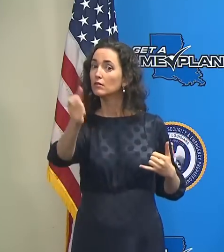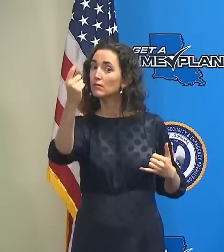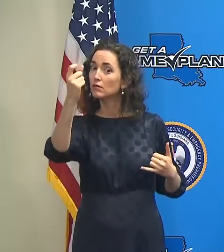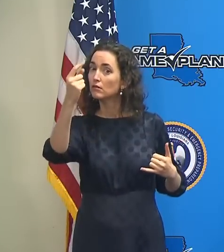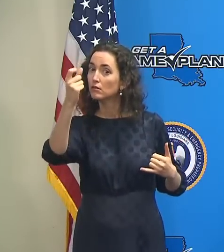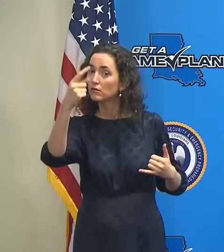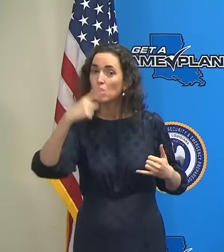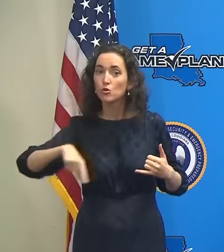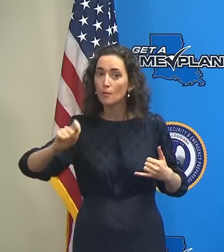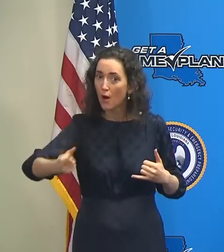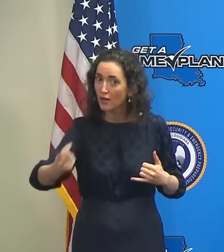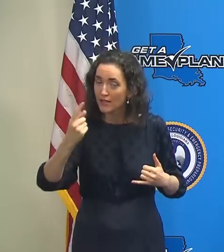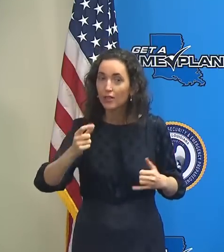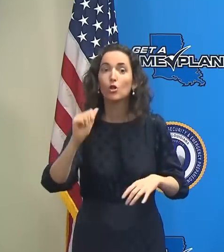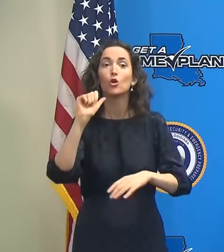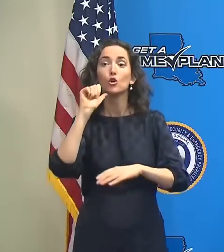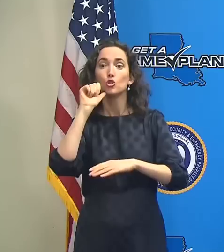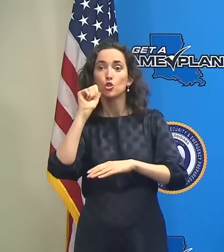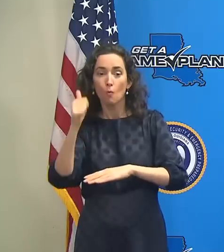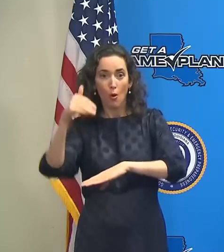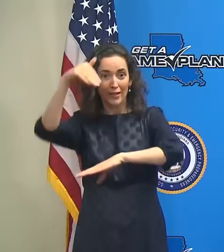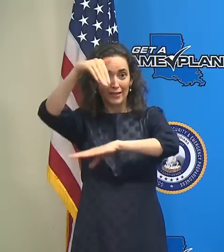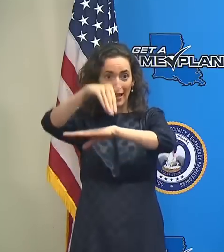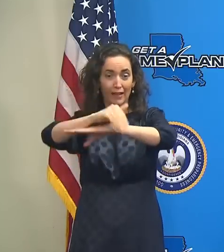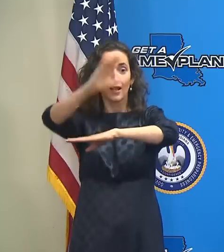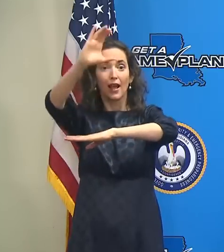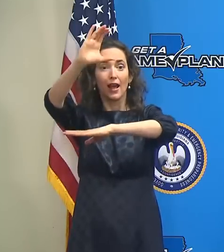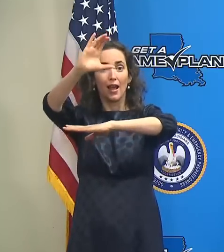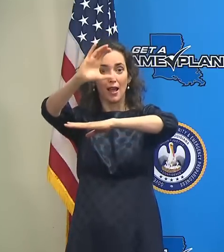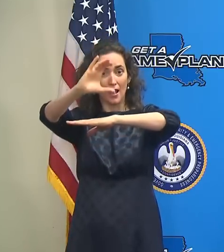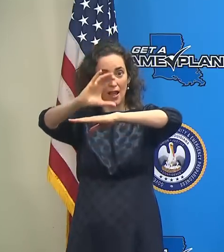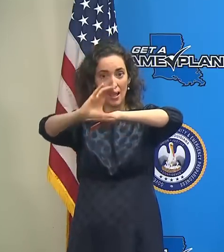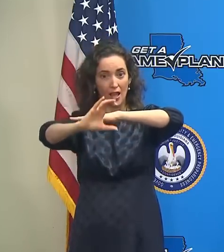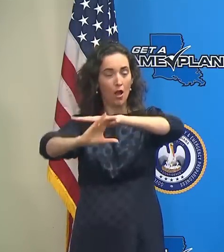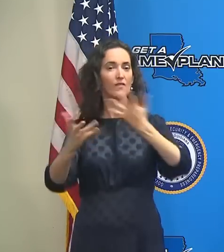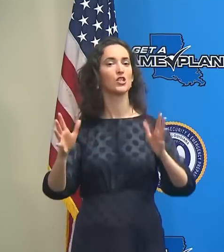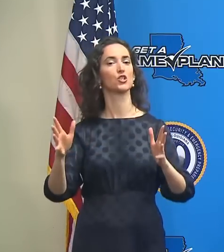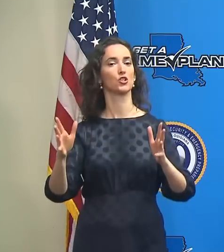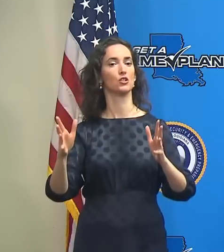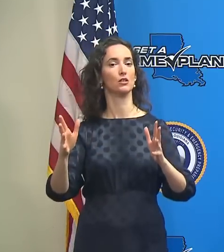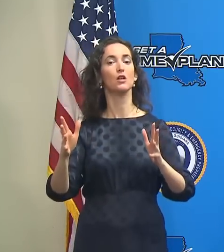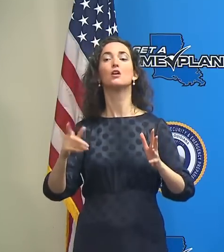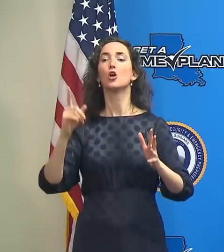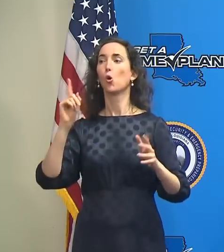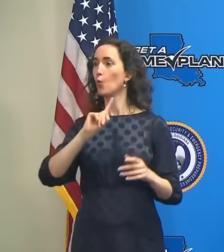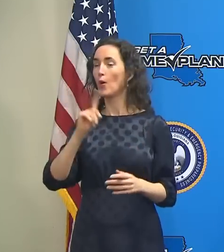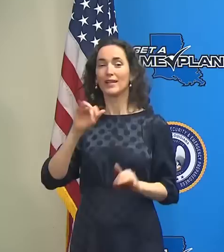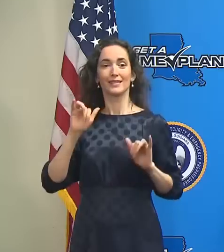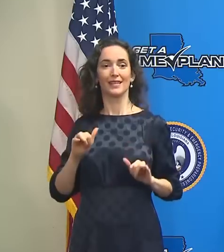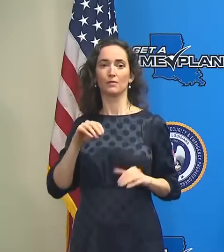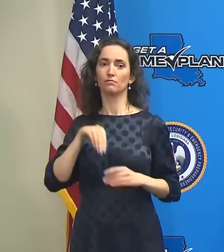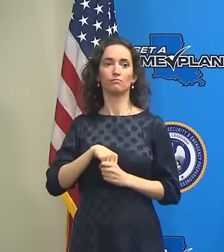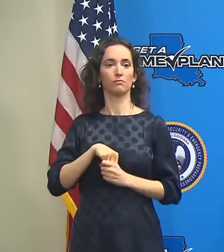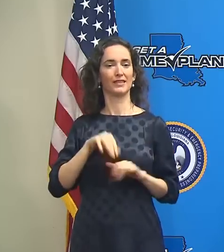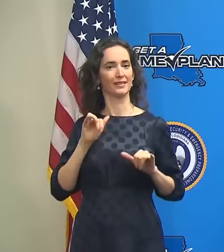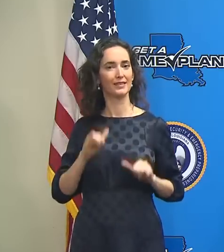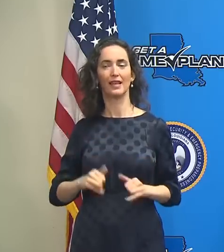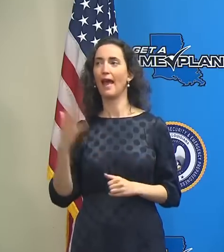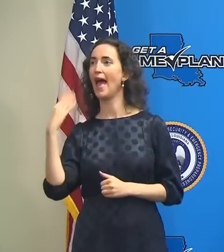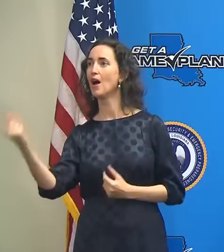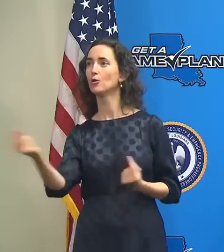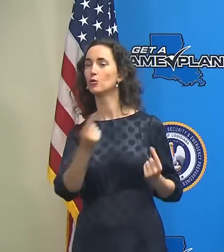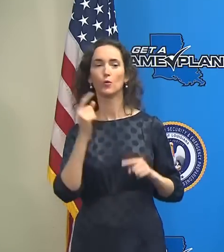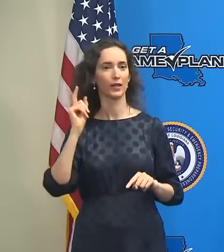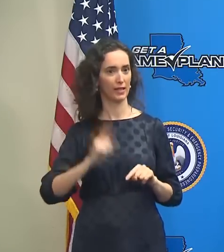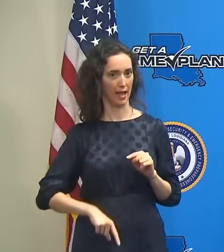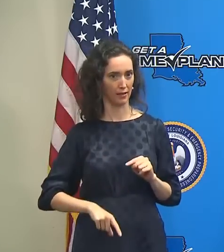by nightfall tomorrow night, you need to be where you intend to ride out the storm, and you need to be